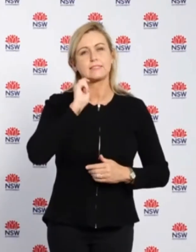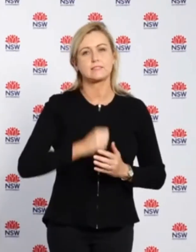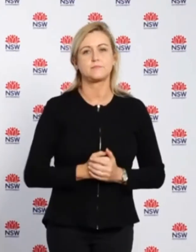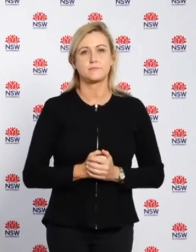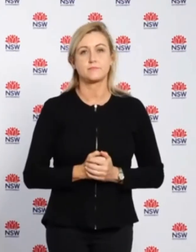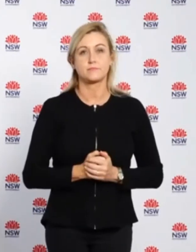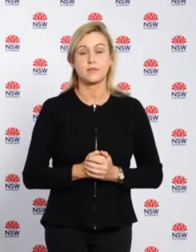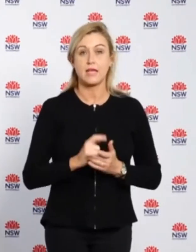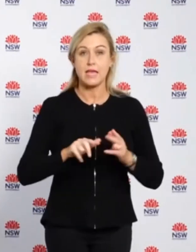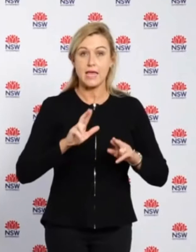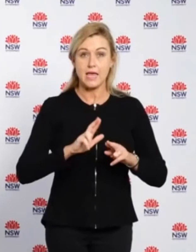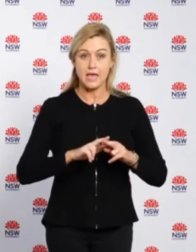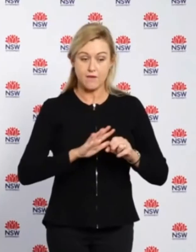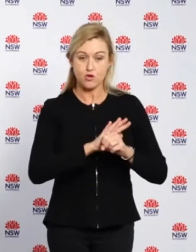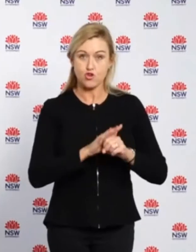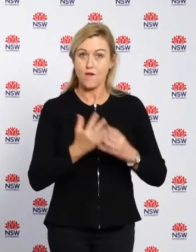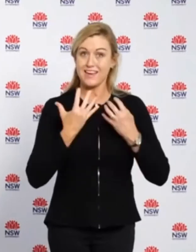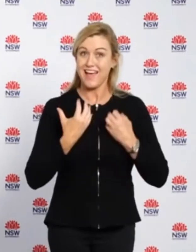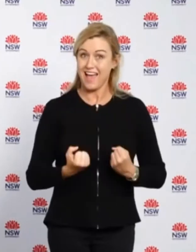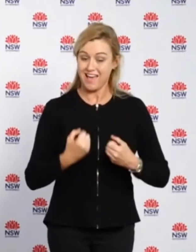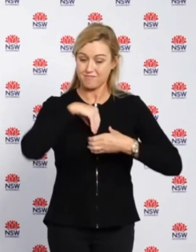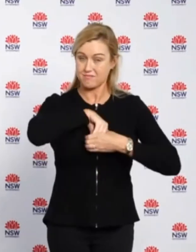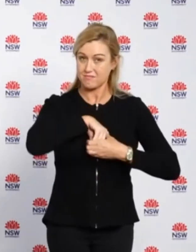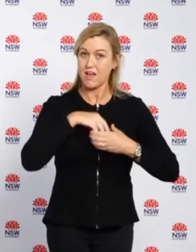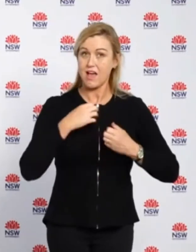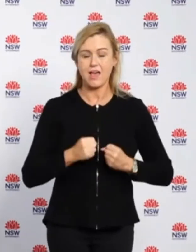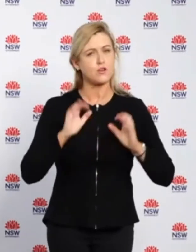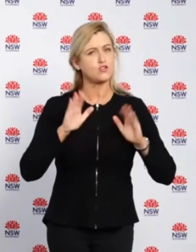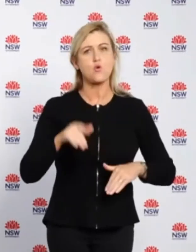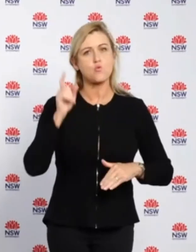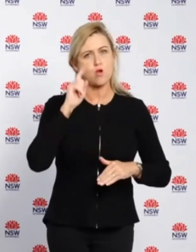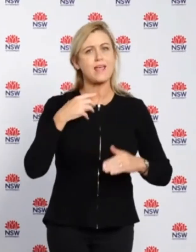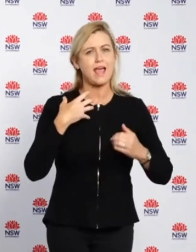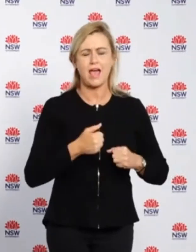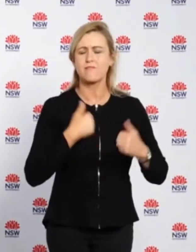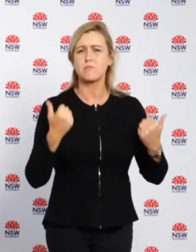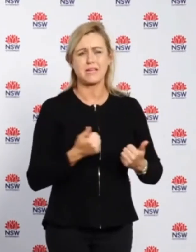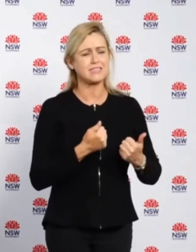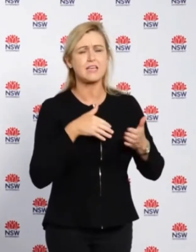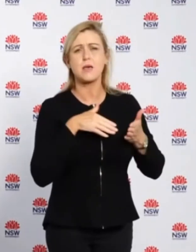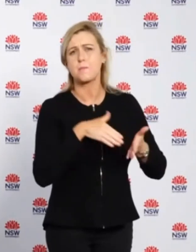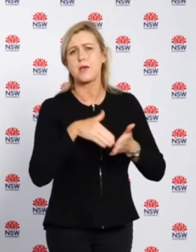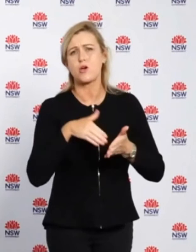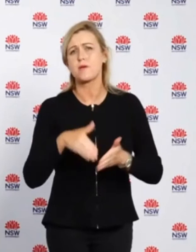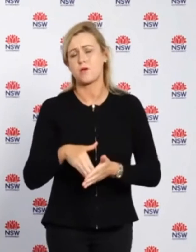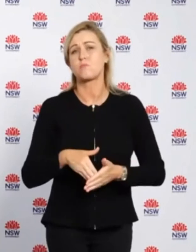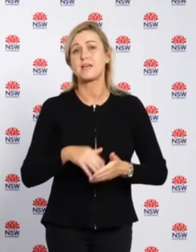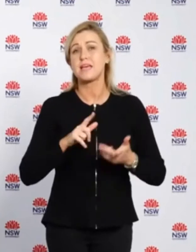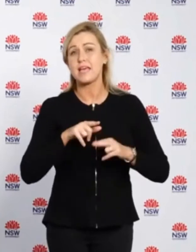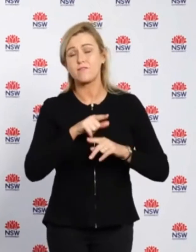we have excellent treatments available and excellent care available for you. So if you do have symptoms,